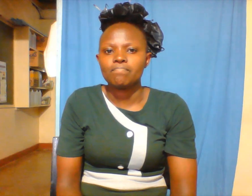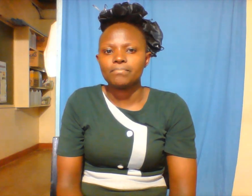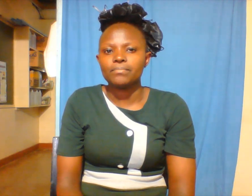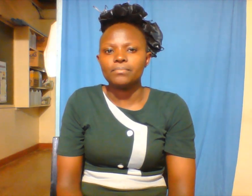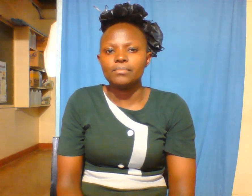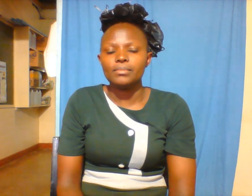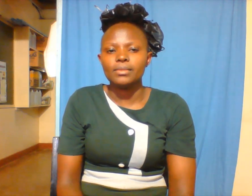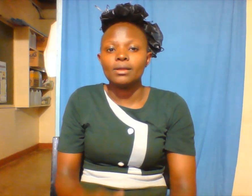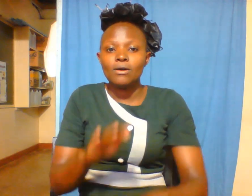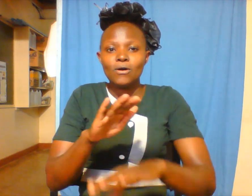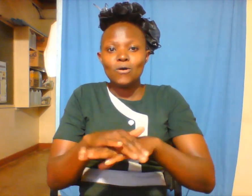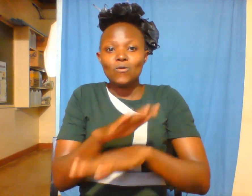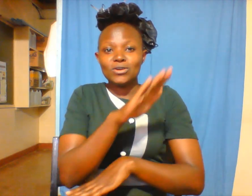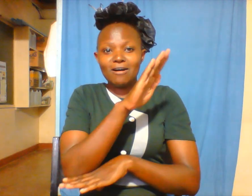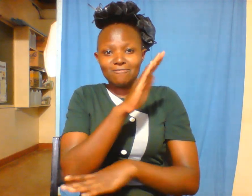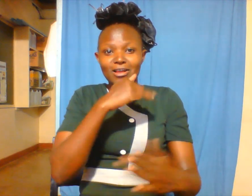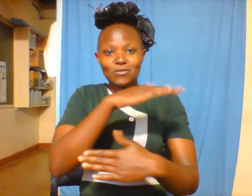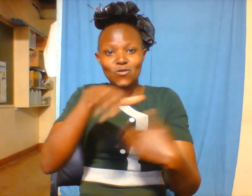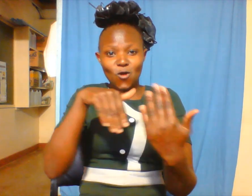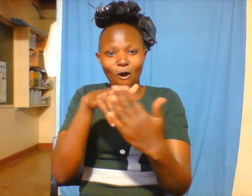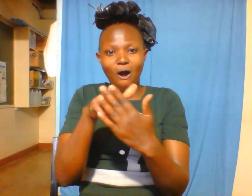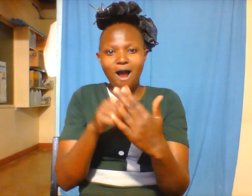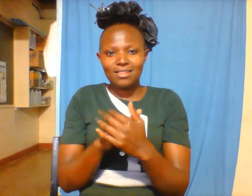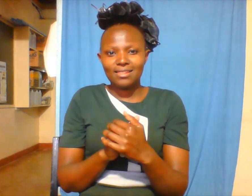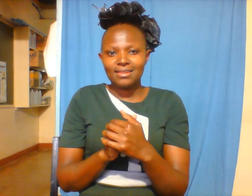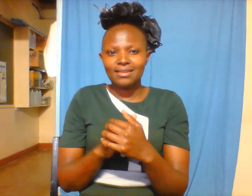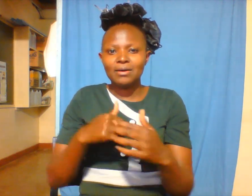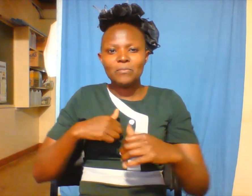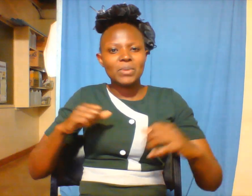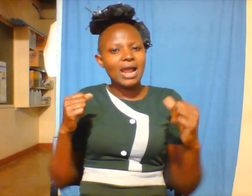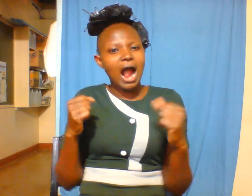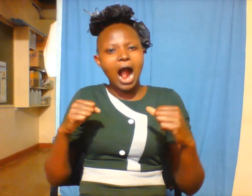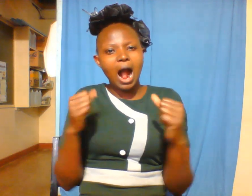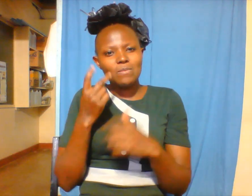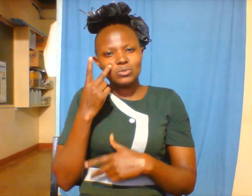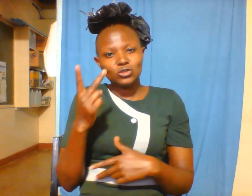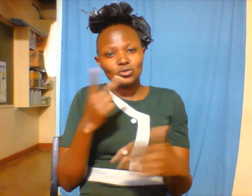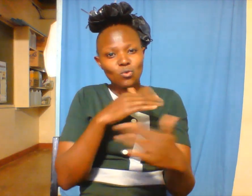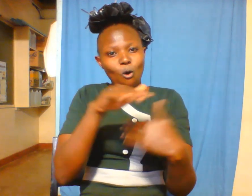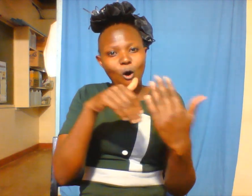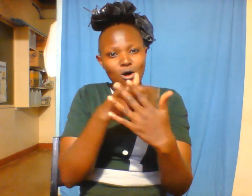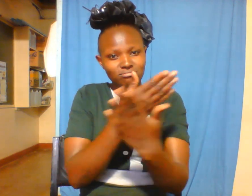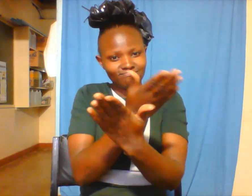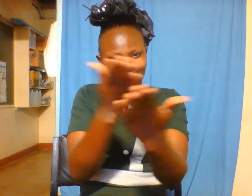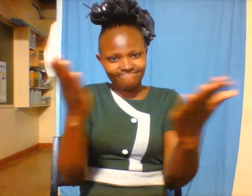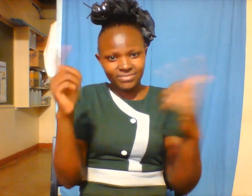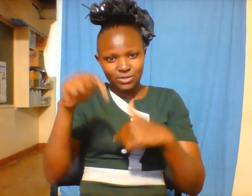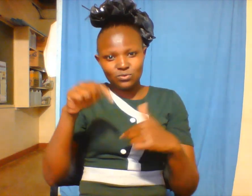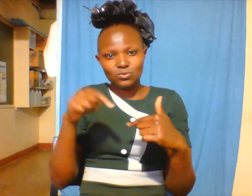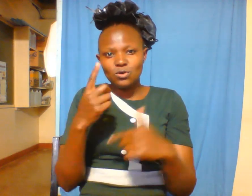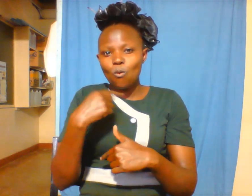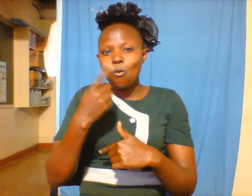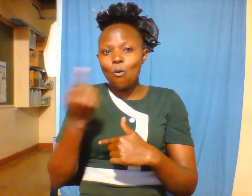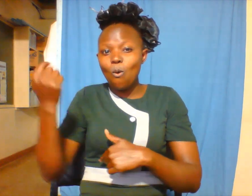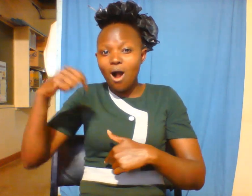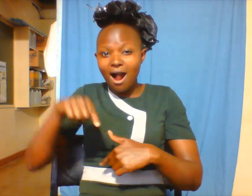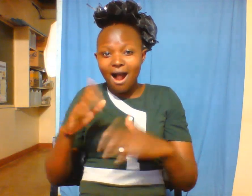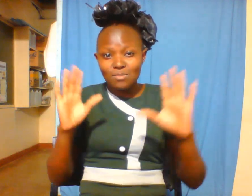Good afternoon everyone. I am very happy to see all of you today who have come here to celebrate with